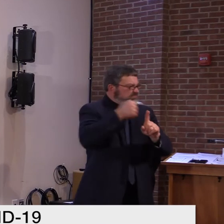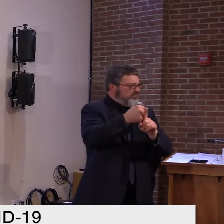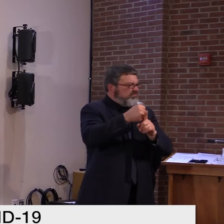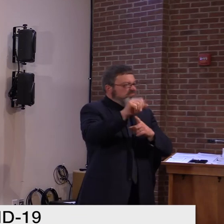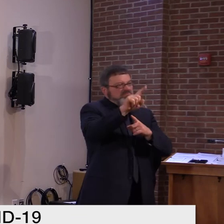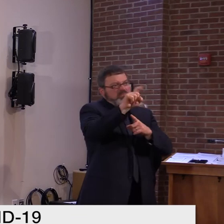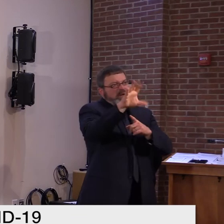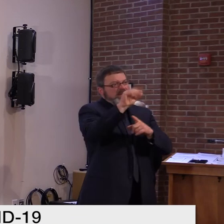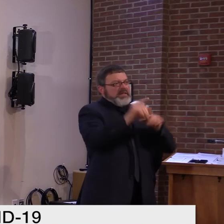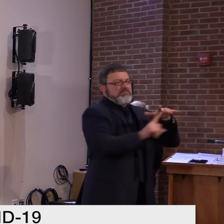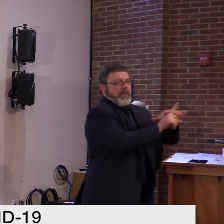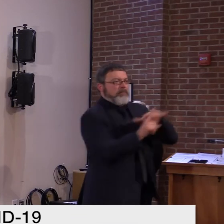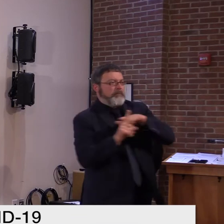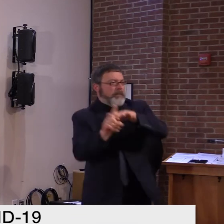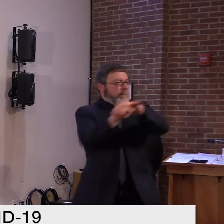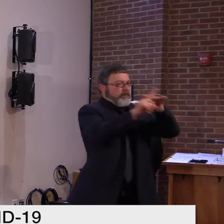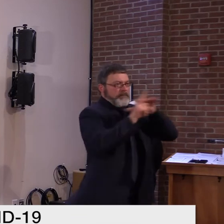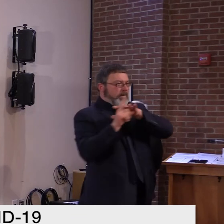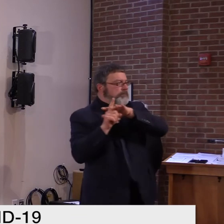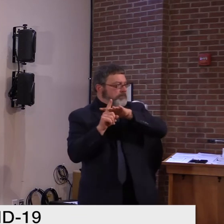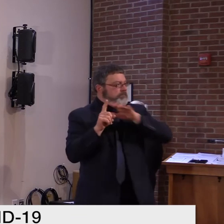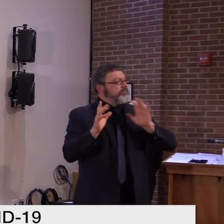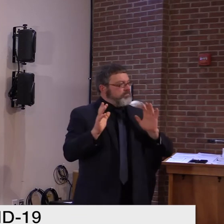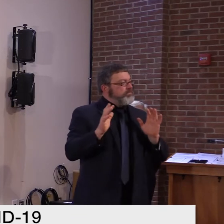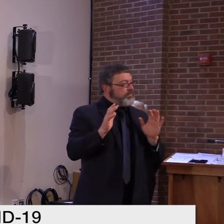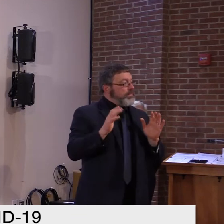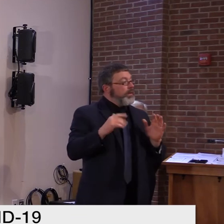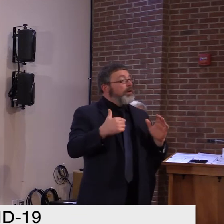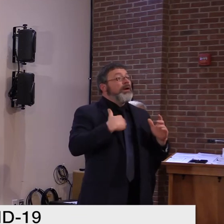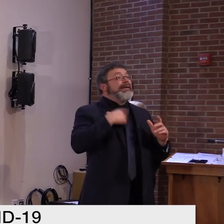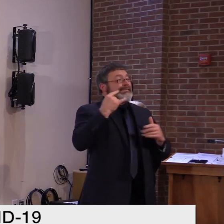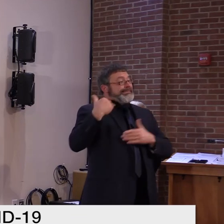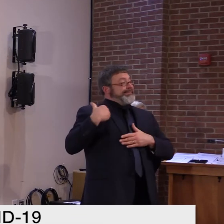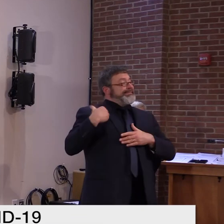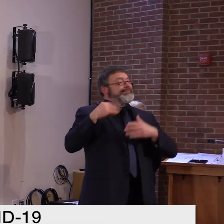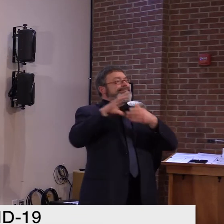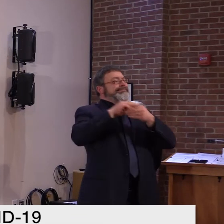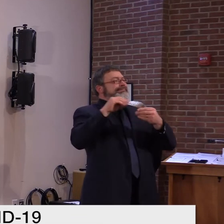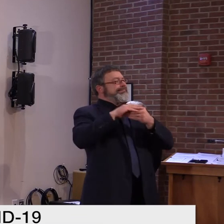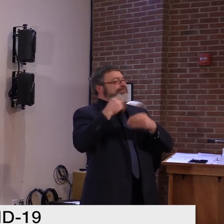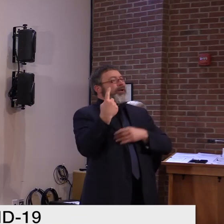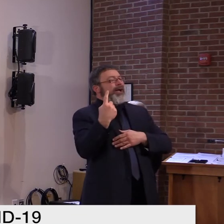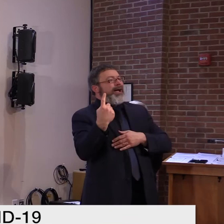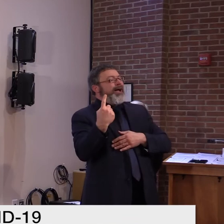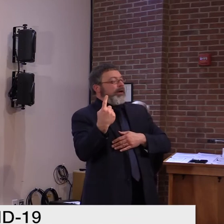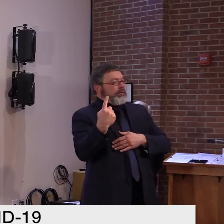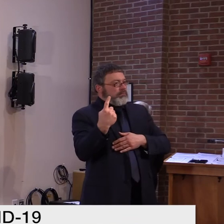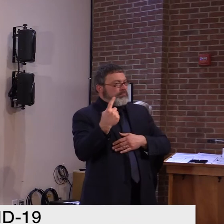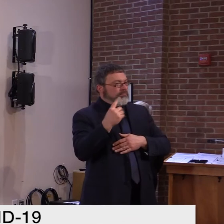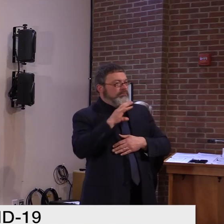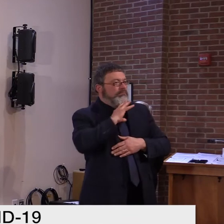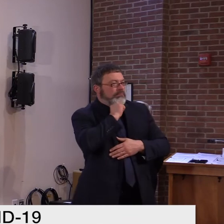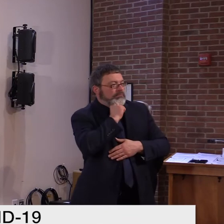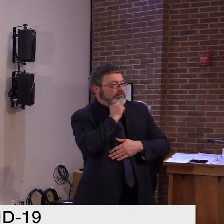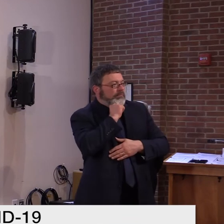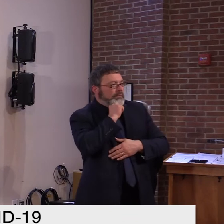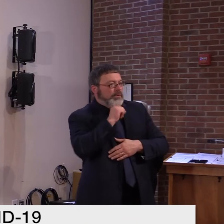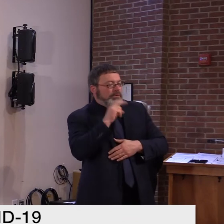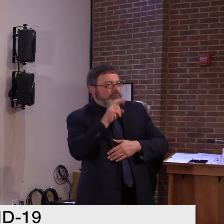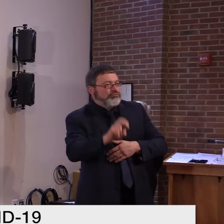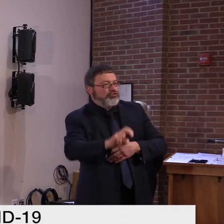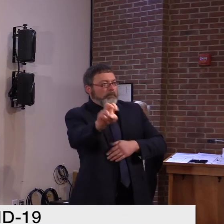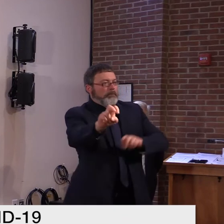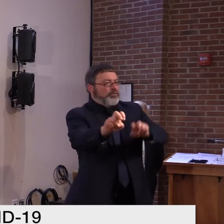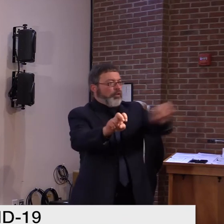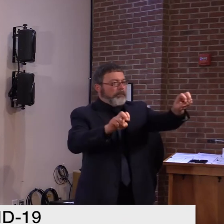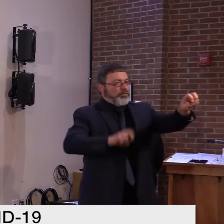So that impacted Chitton County. That one event, that one action, had a huge ripple effect.